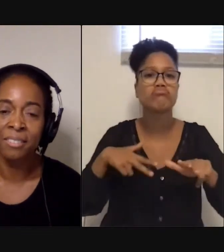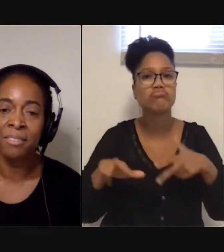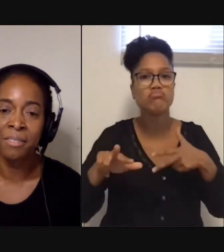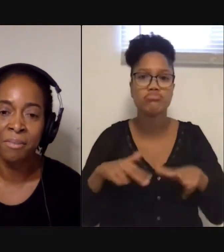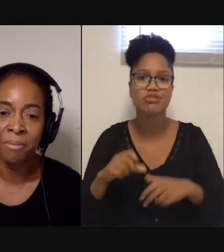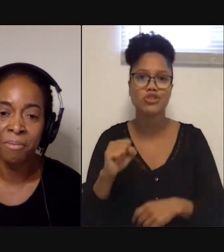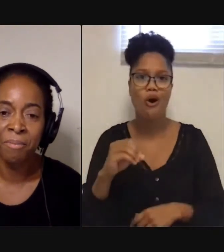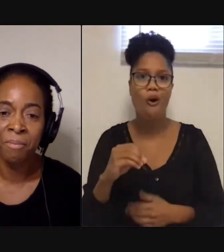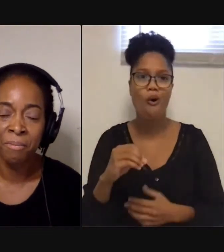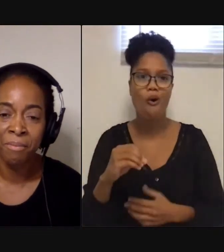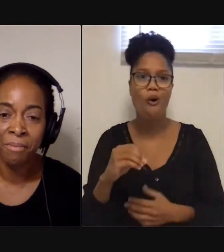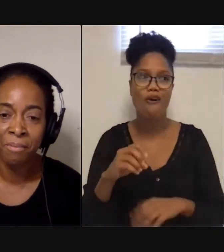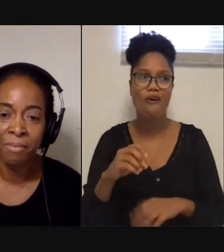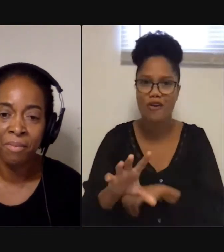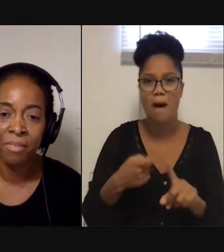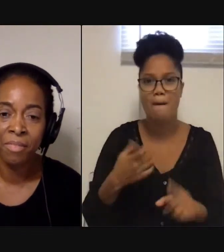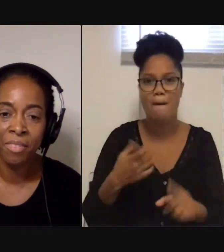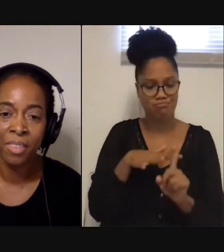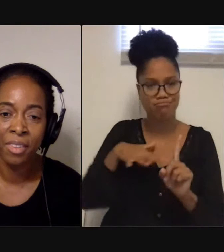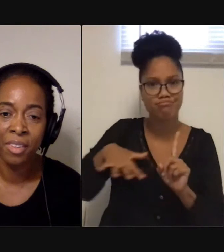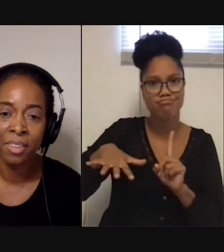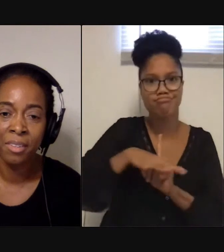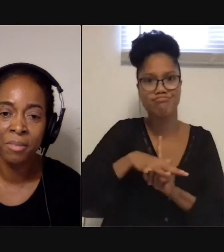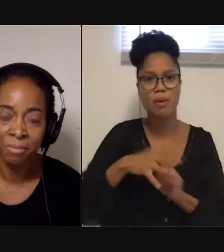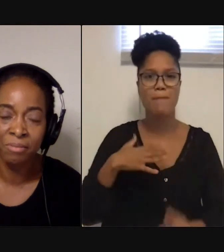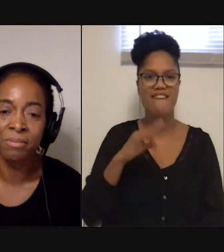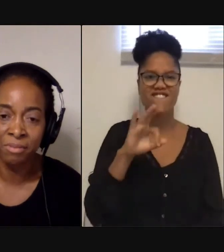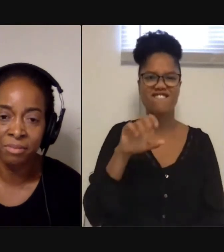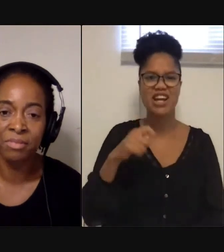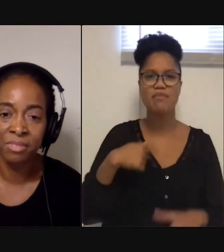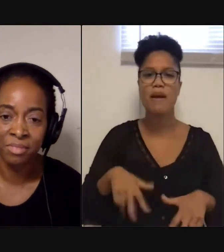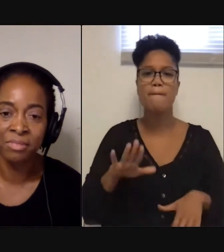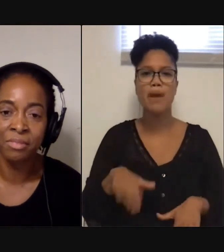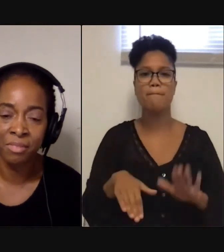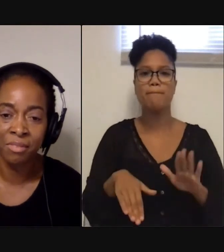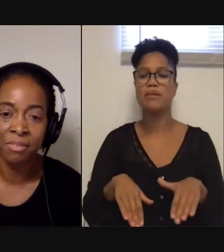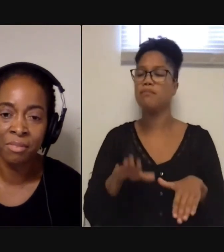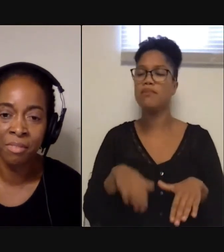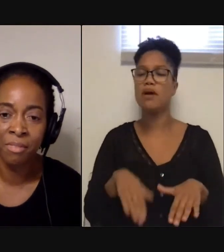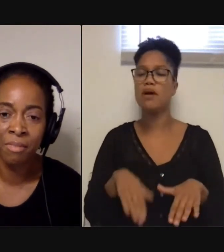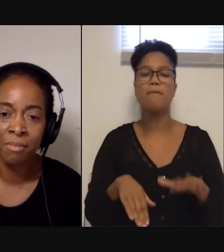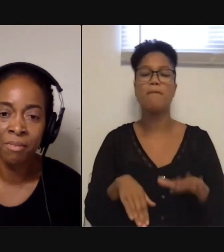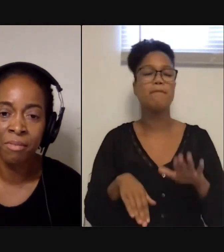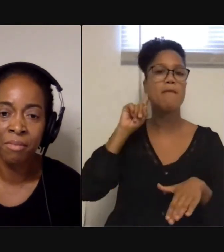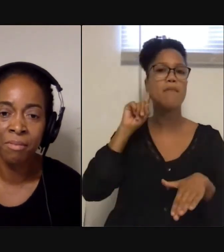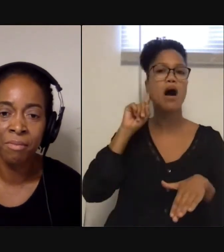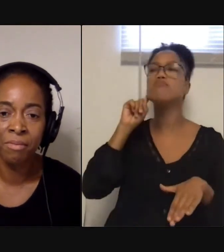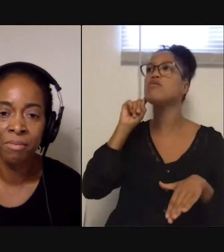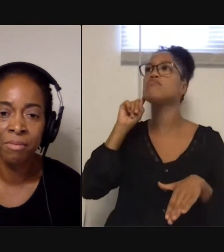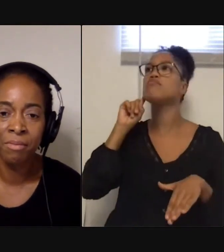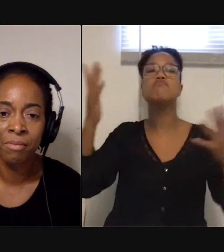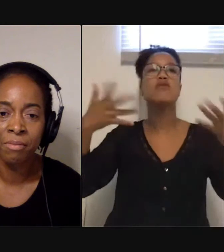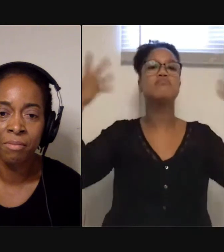influenced by the listening in my feet, you know what I mean? And my taking in of my surroundings, which is mostly